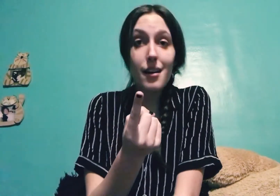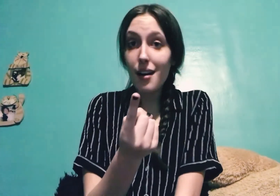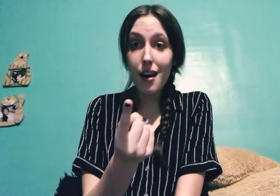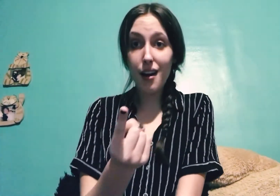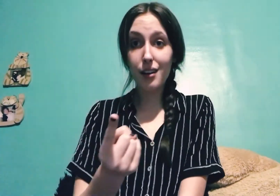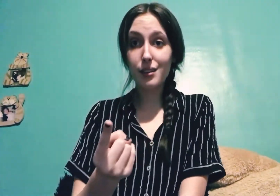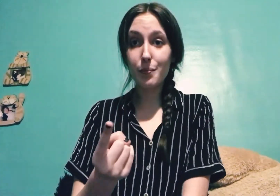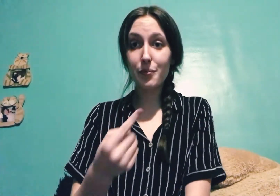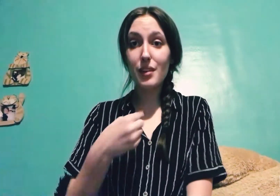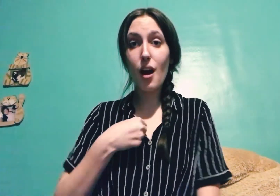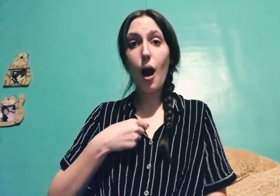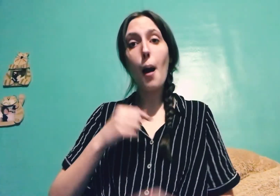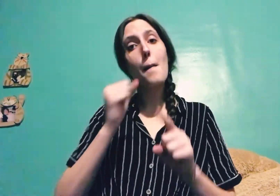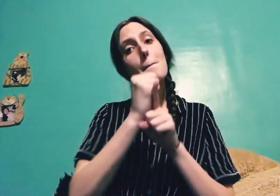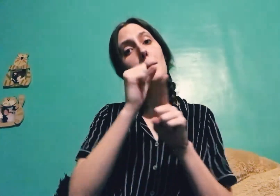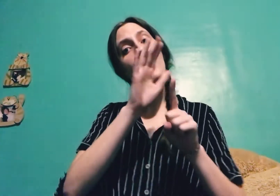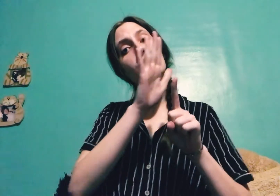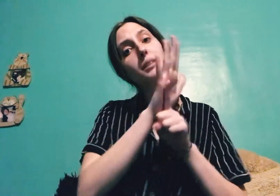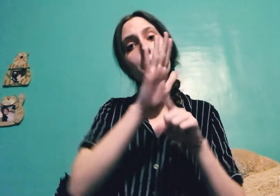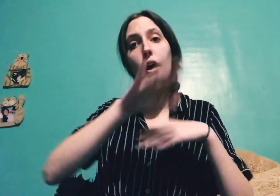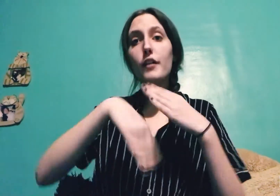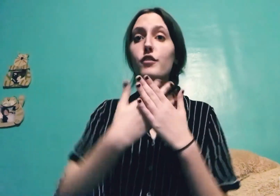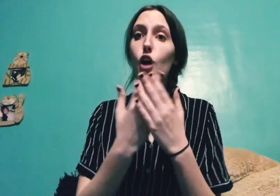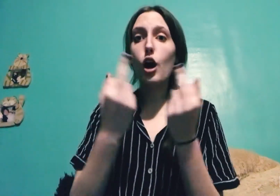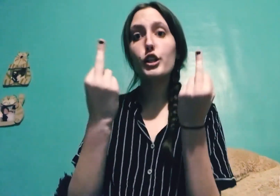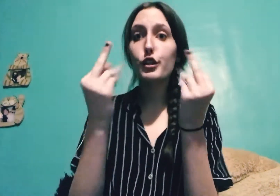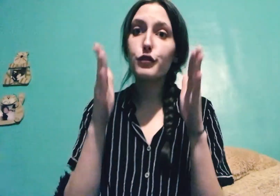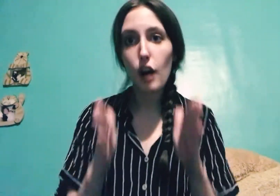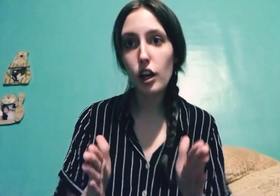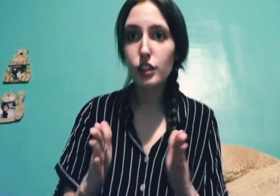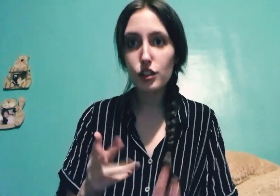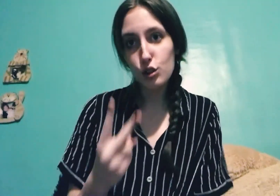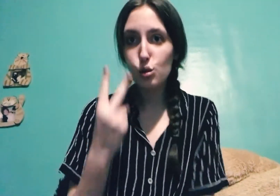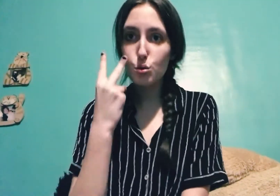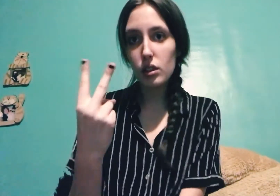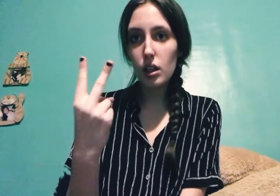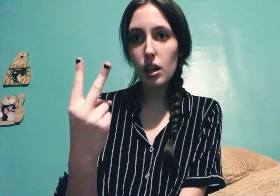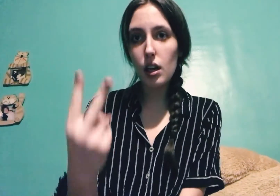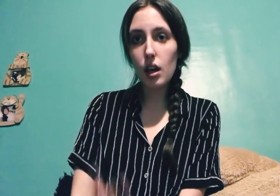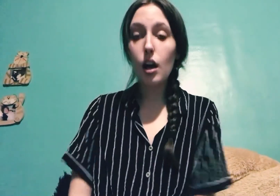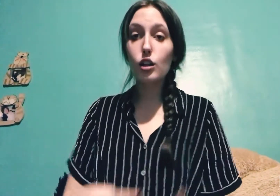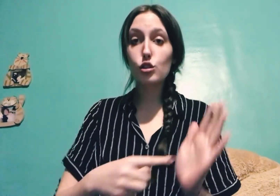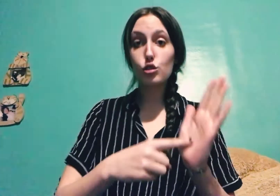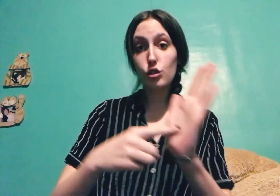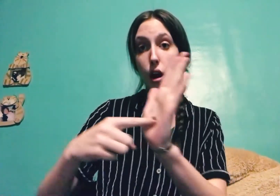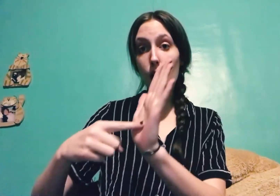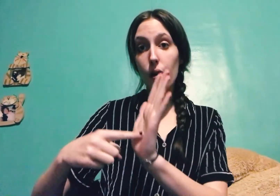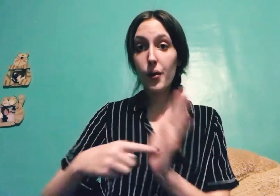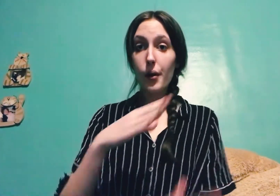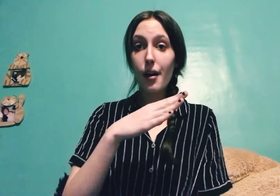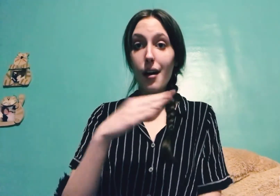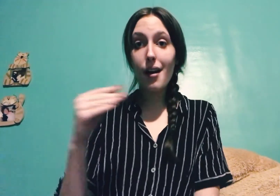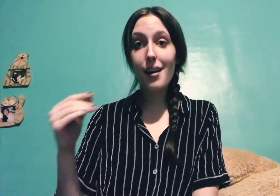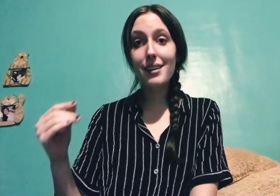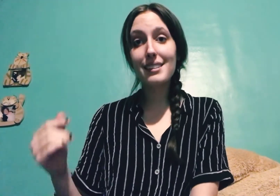I'm on display for all you fuckers to see Show and